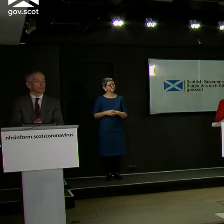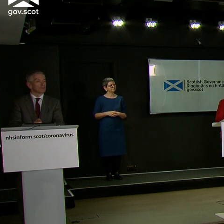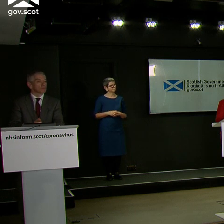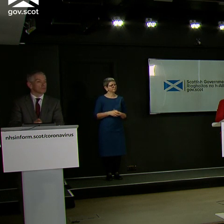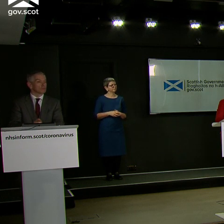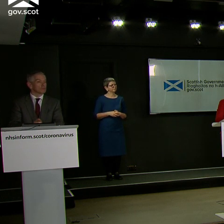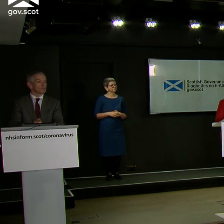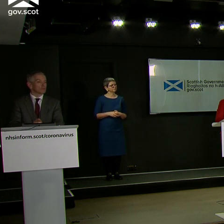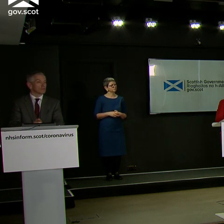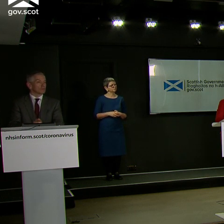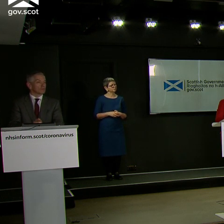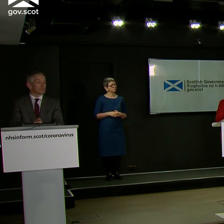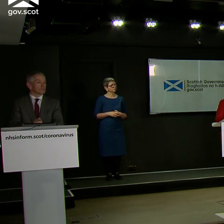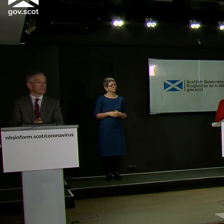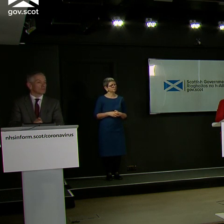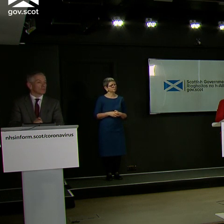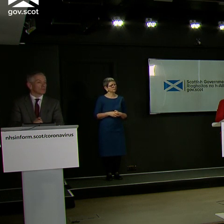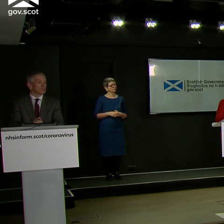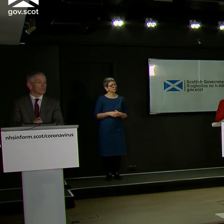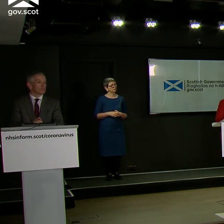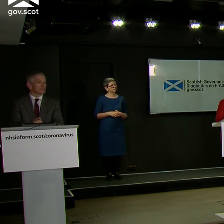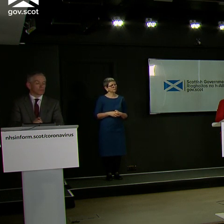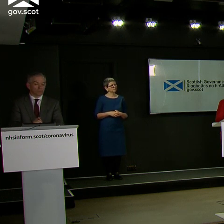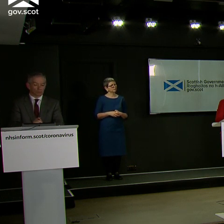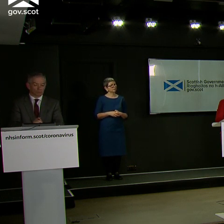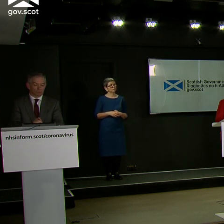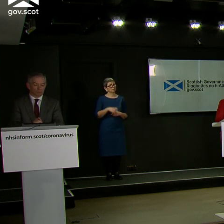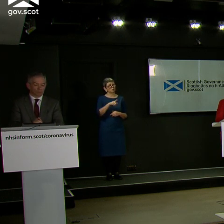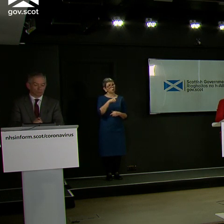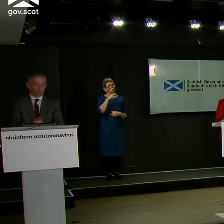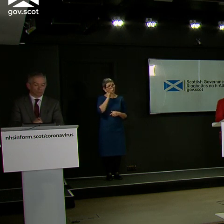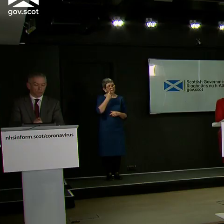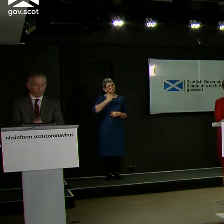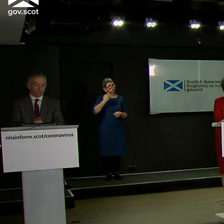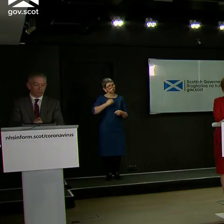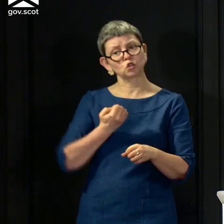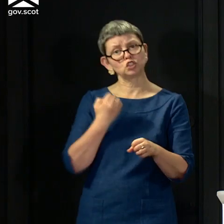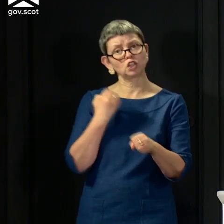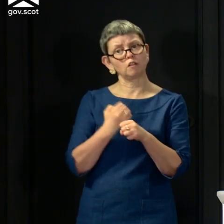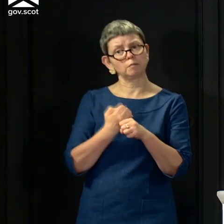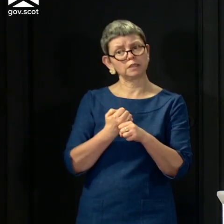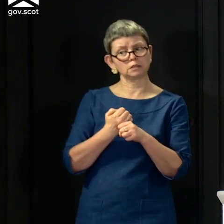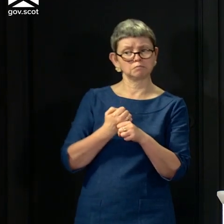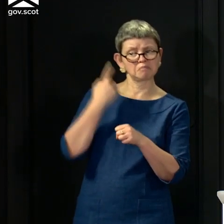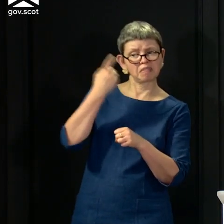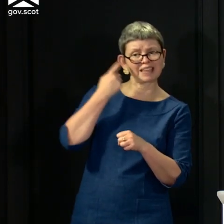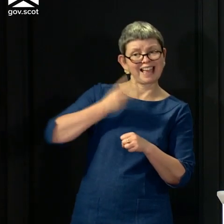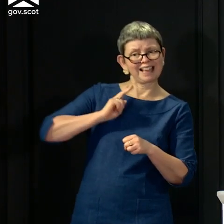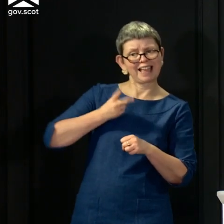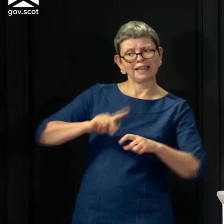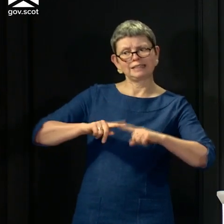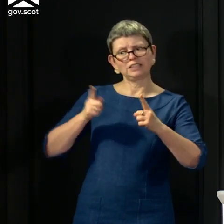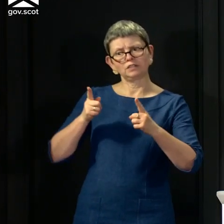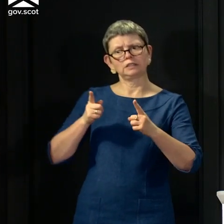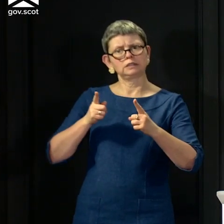grants currently on offer. Will you indeed consider doing this? I'm not going to comment about potential